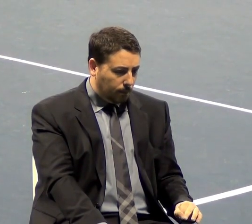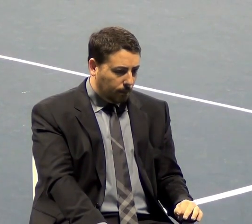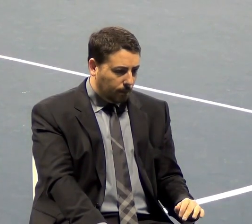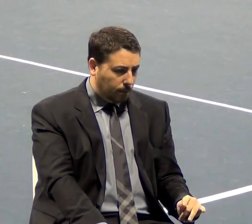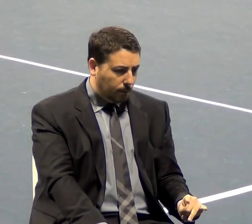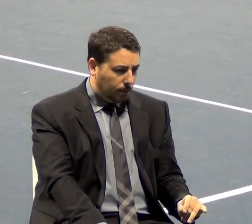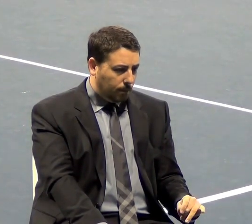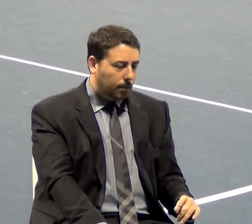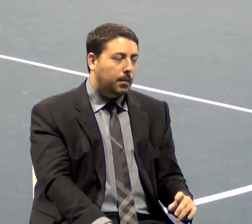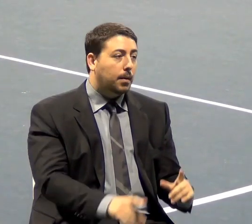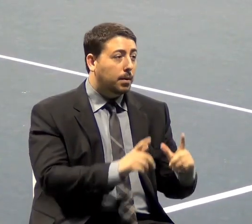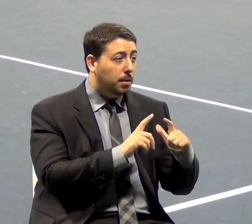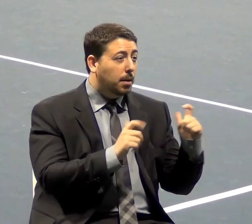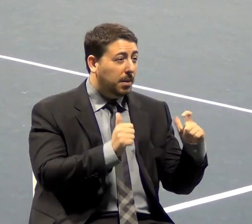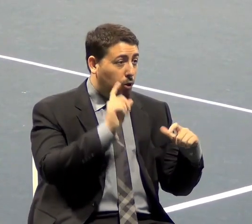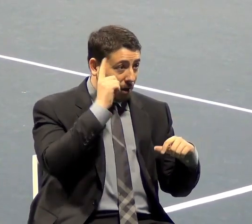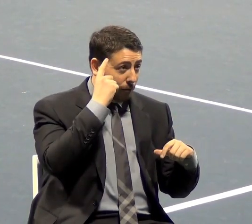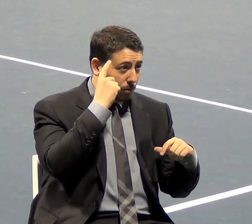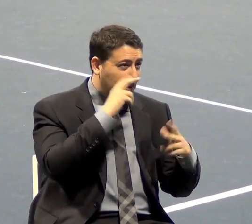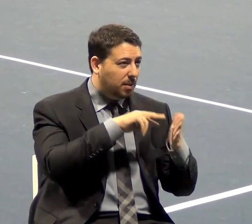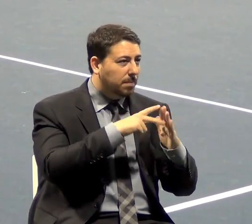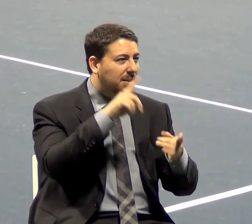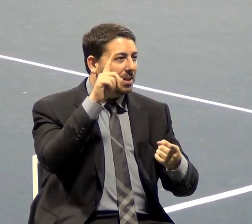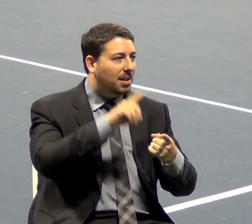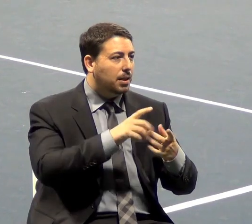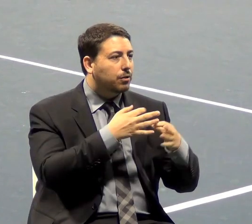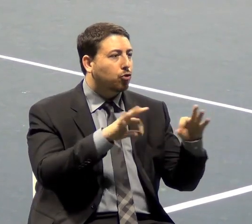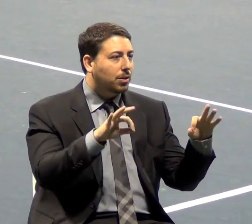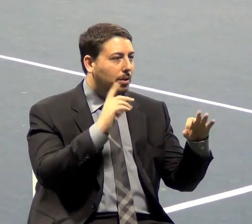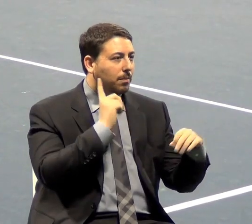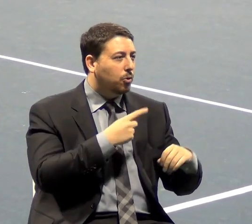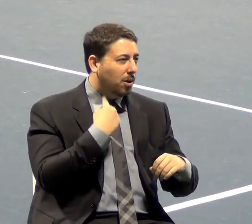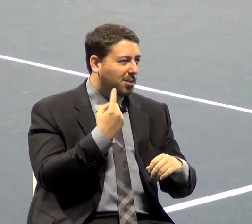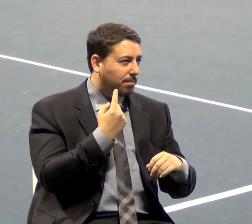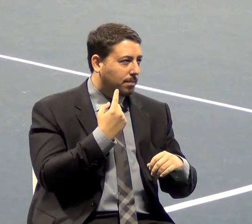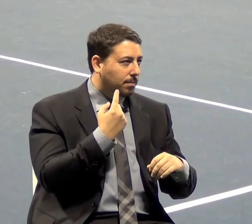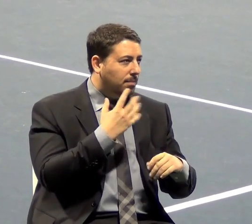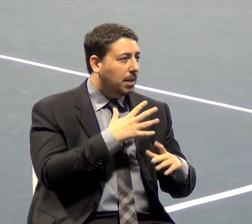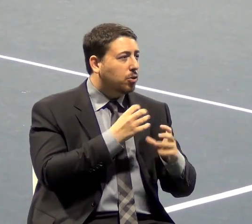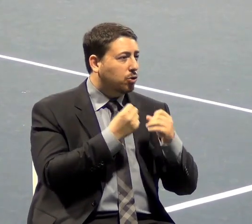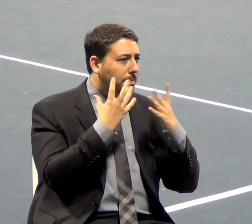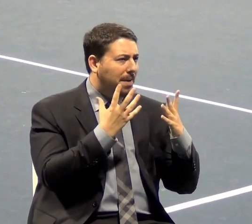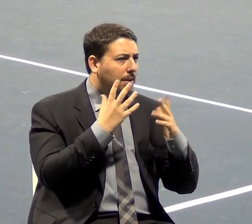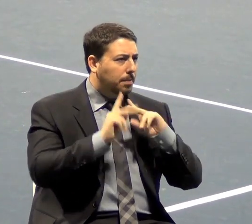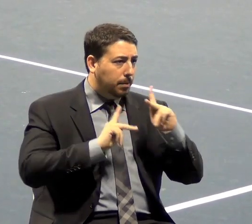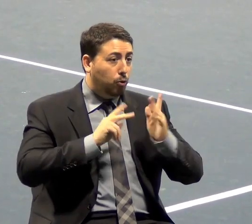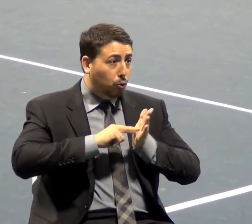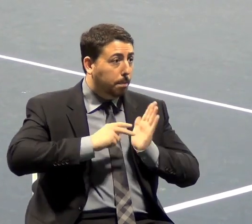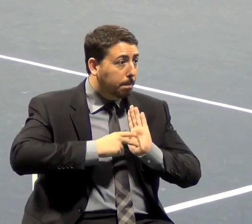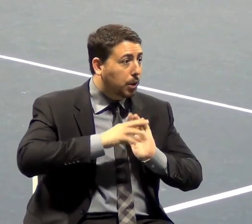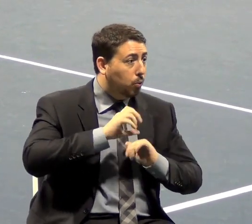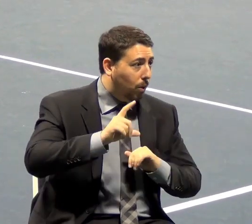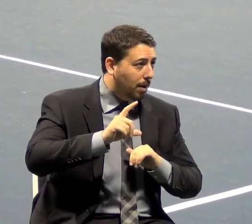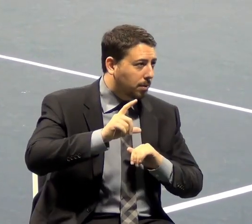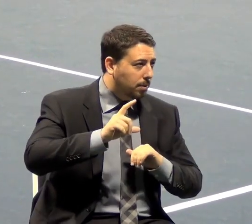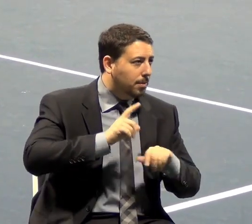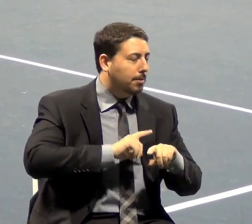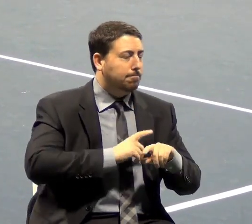The bigger the government, the less freedom that we have. And there's a lot of well-intentioned people. But you know where good